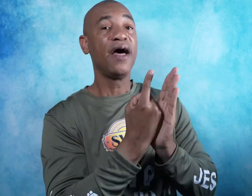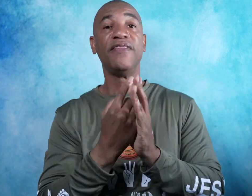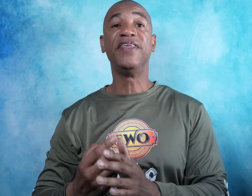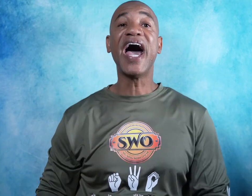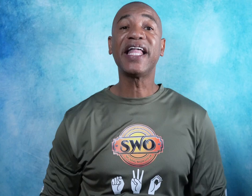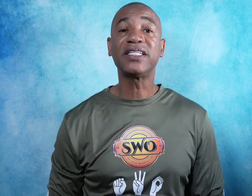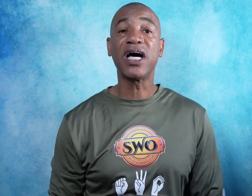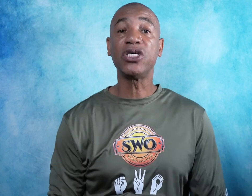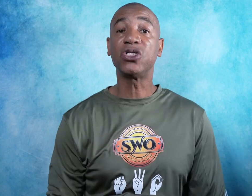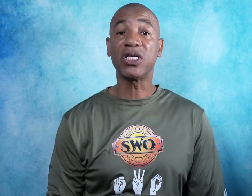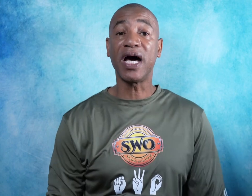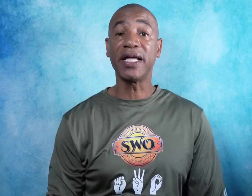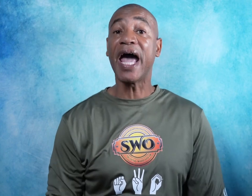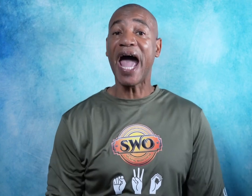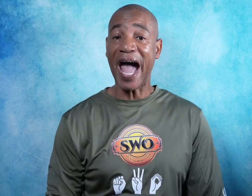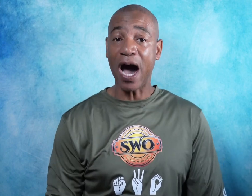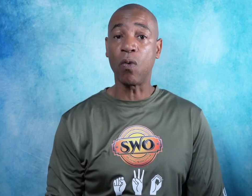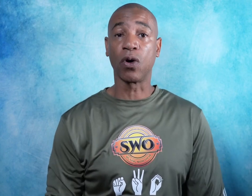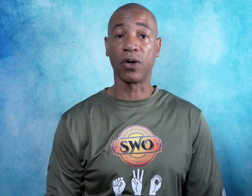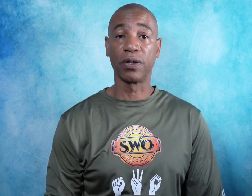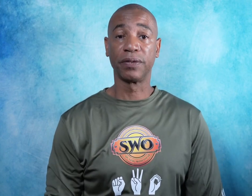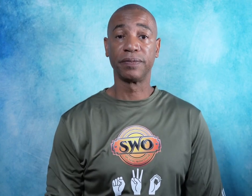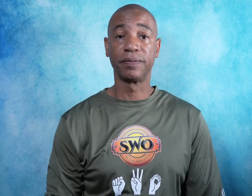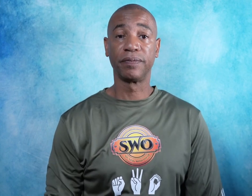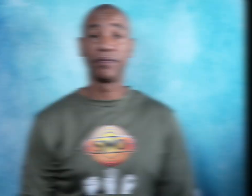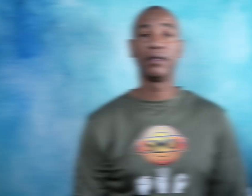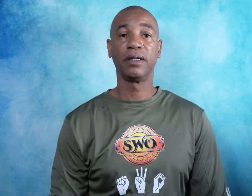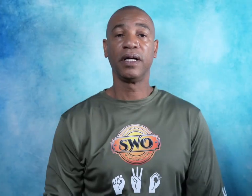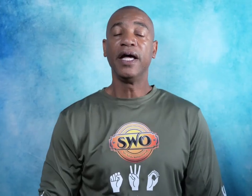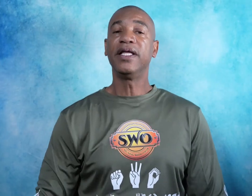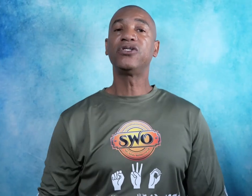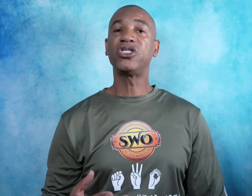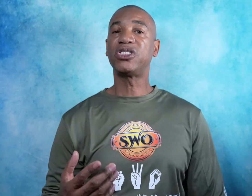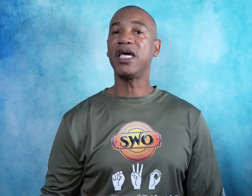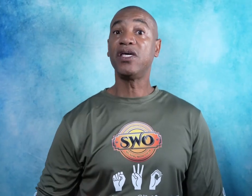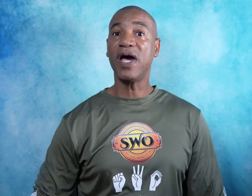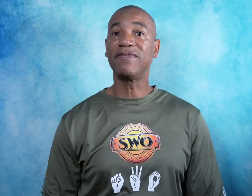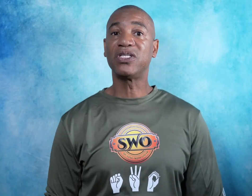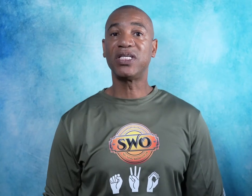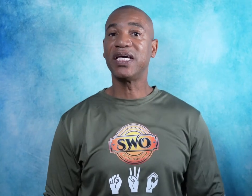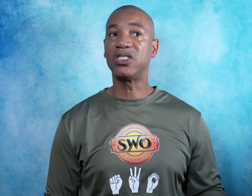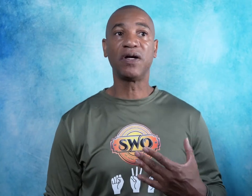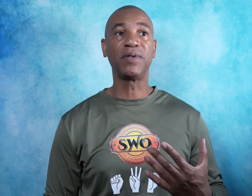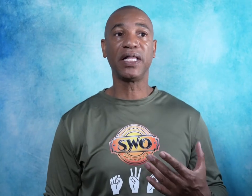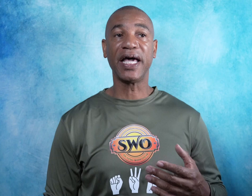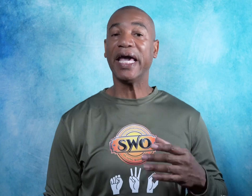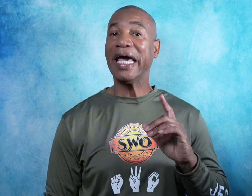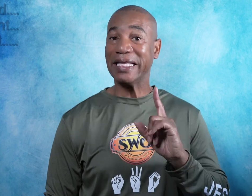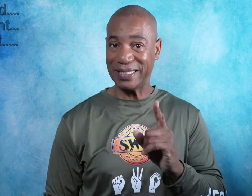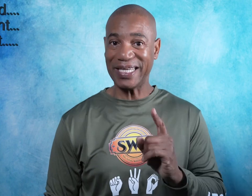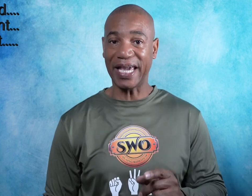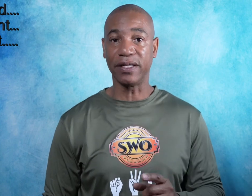That is how you sign hour. Now, just say you had to say something like in a second,